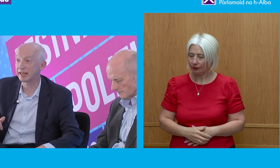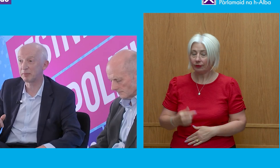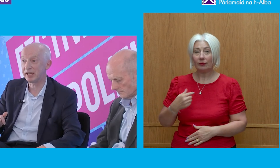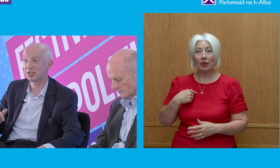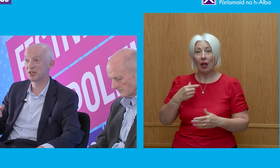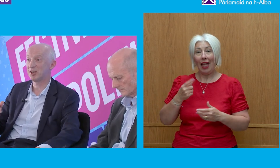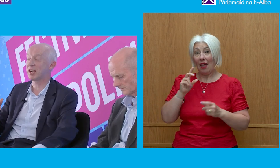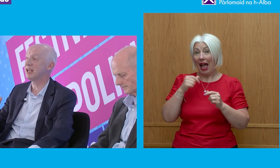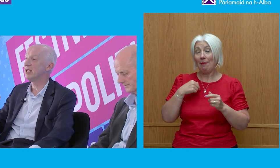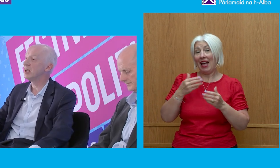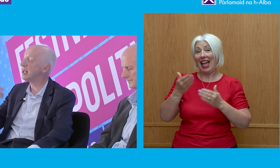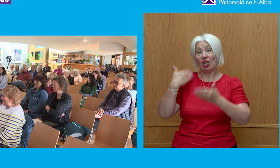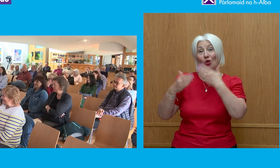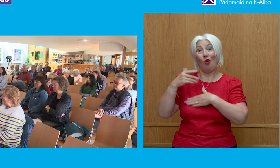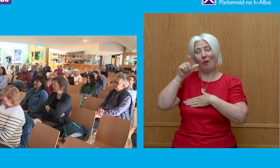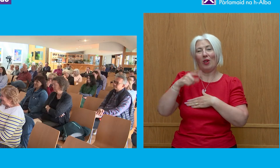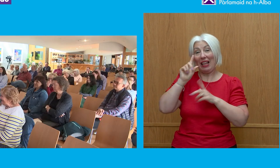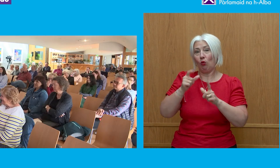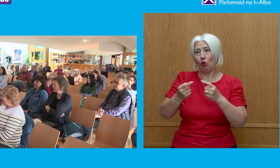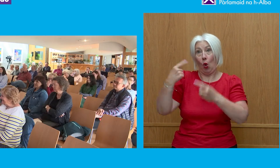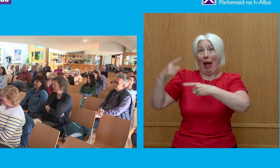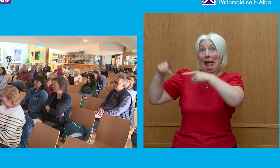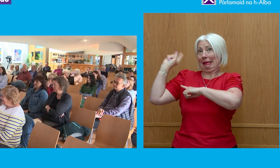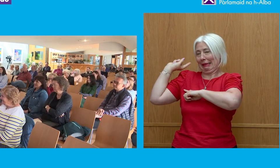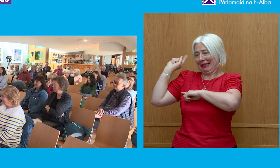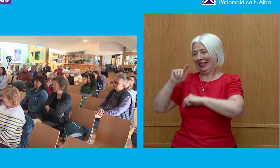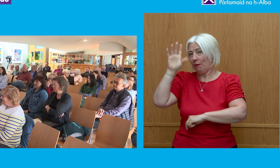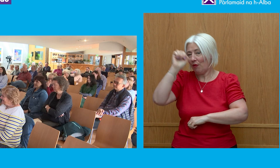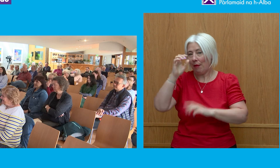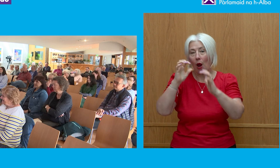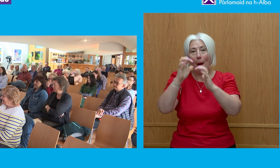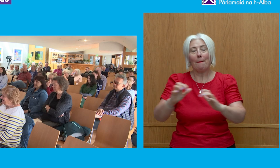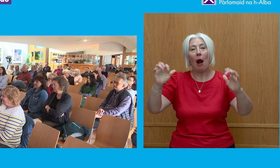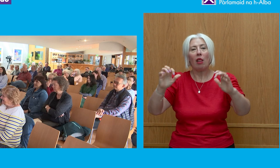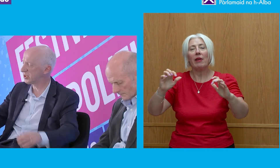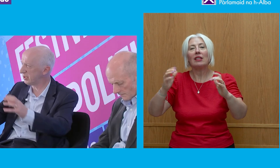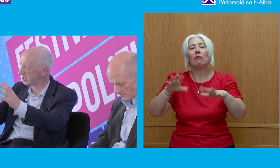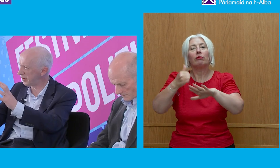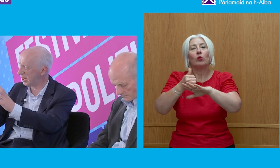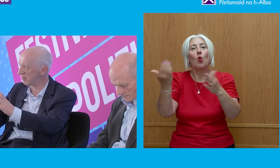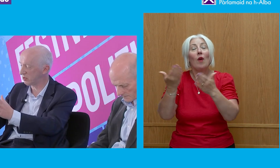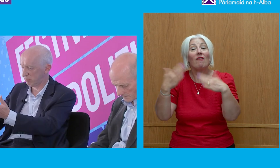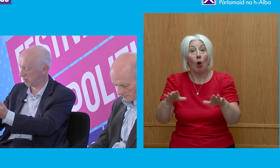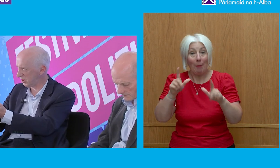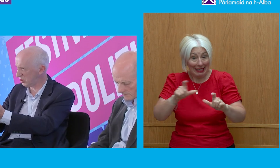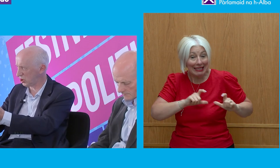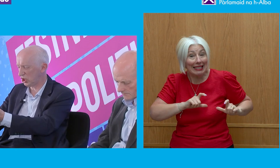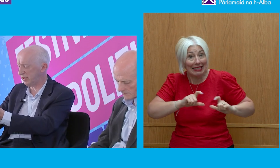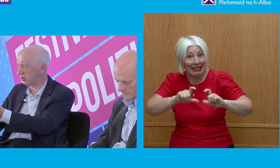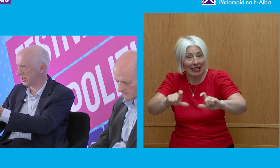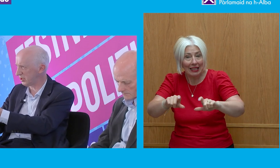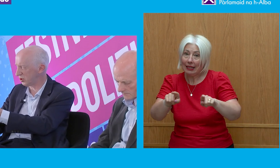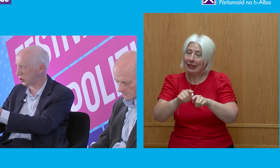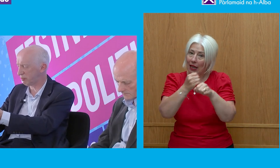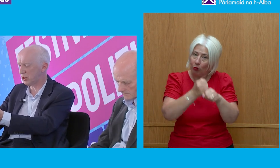have to go back a little bit, okay? Let's bear in mind that Parliament came out of a system and still survives, as does the